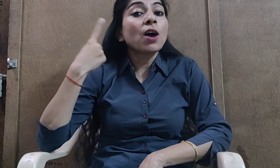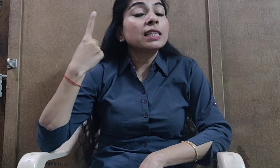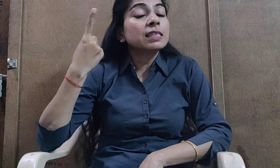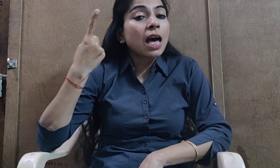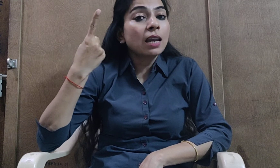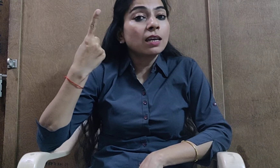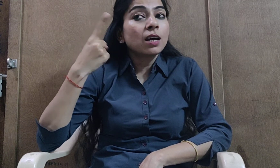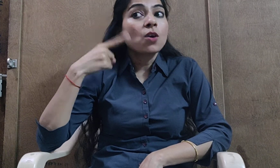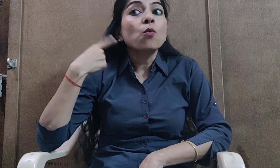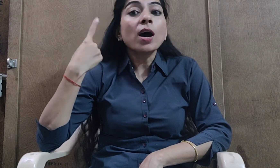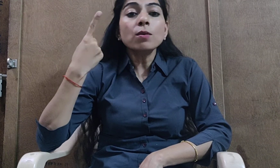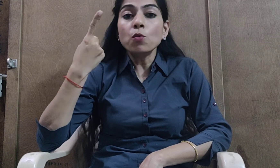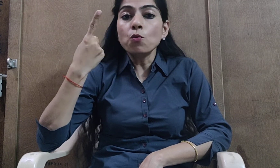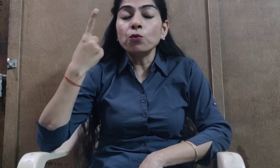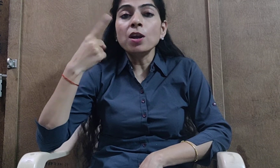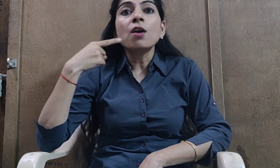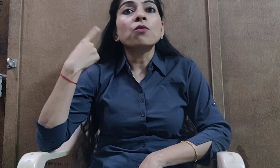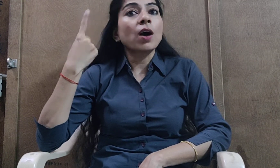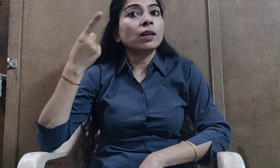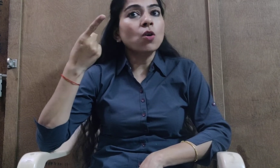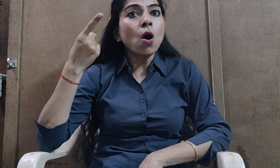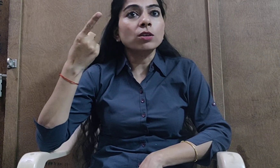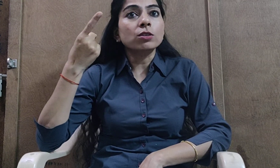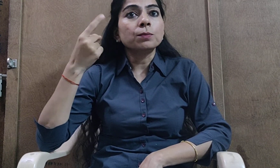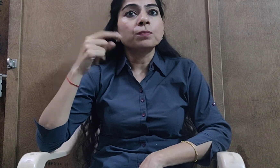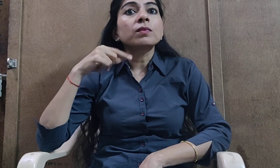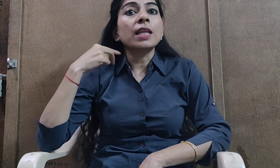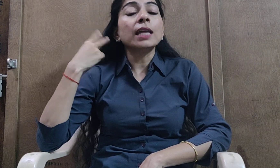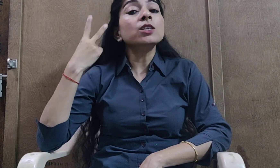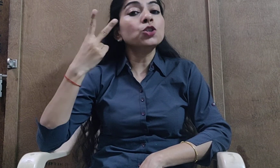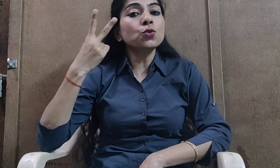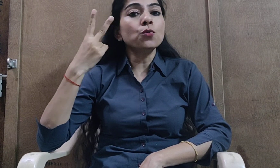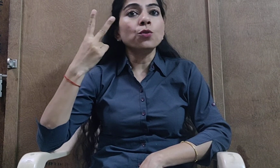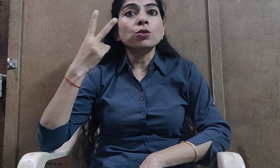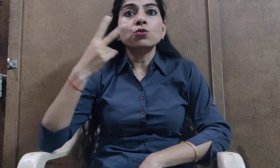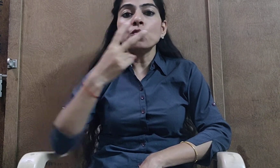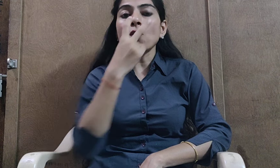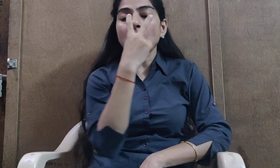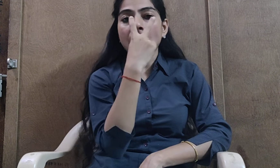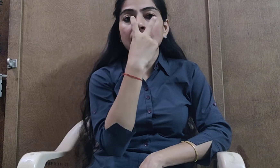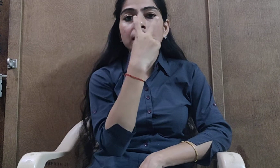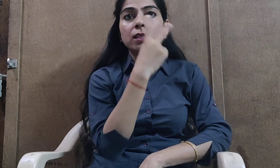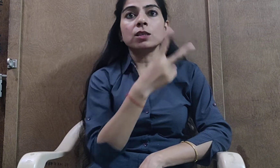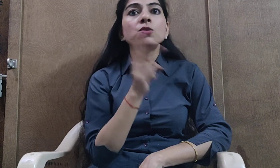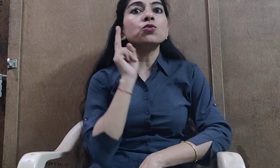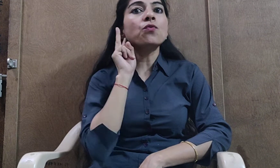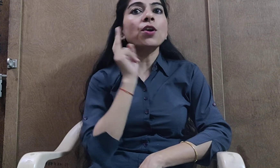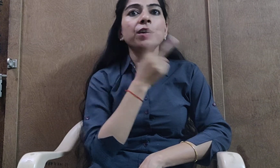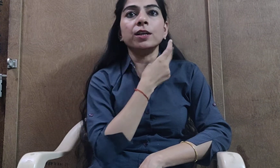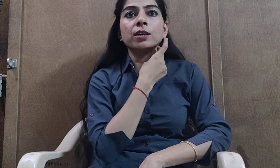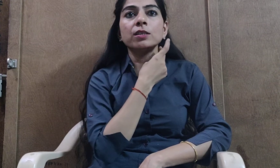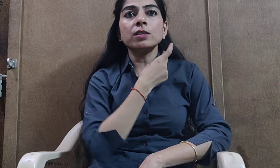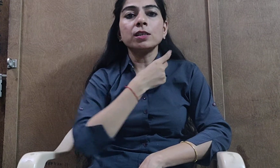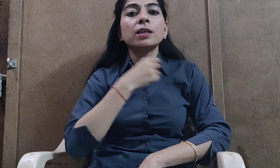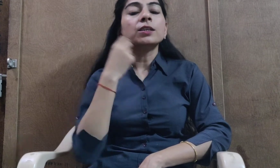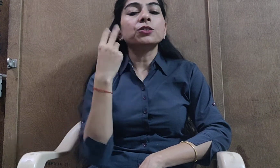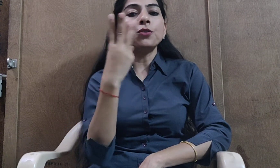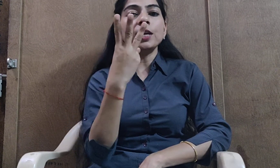1 sun, 1 moon, 1 god. Then 2, 2 for eyes, 2 for ears, 3,